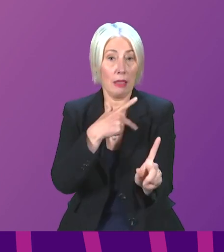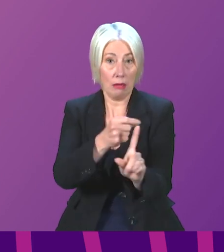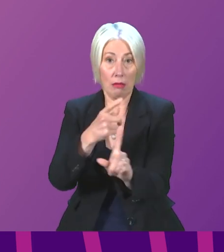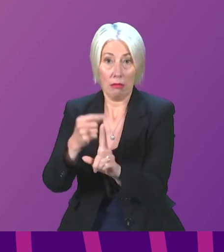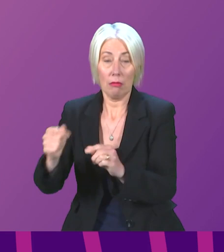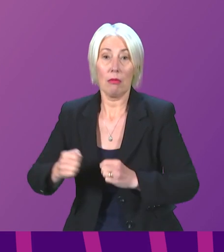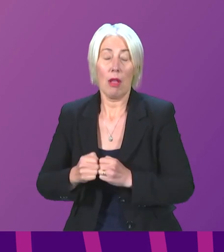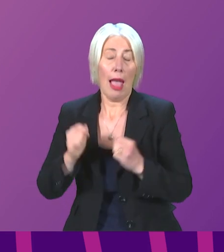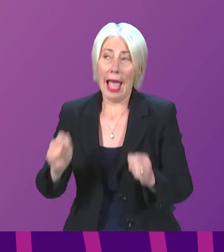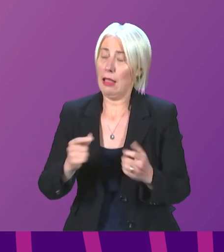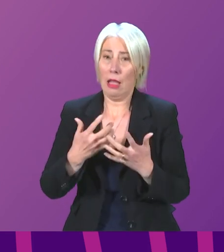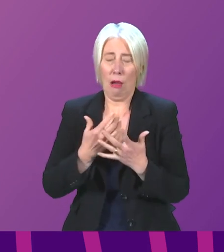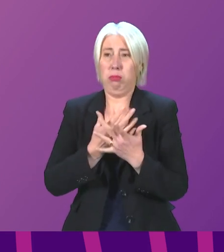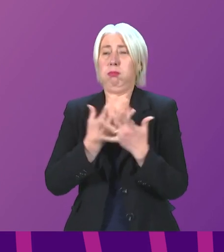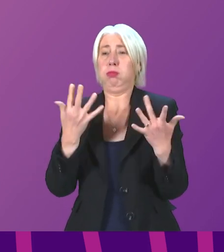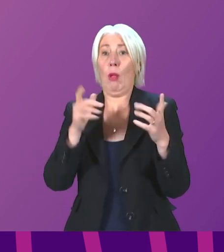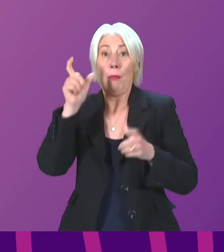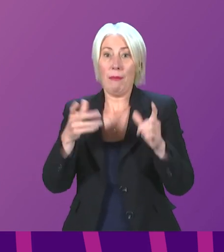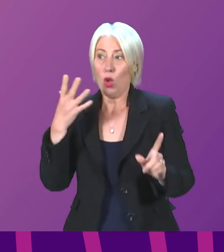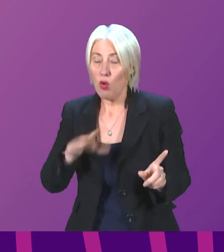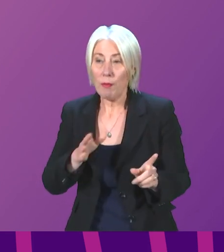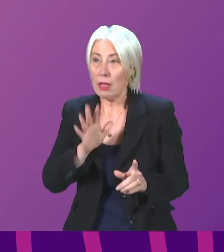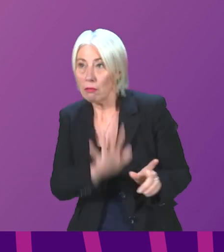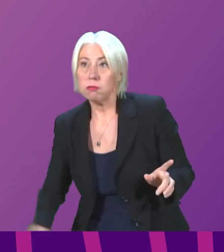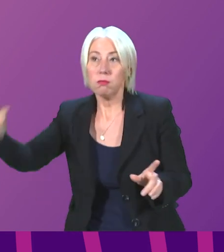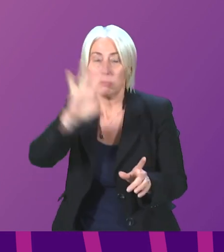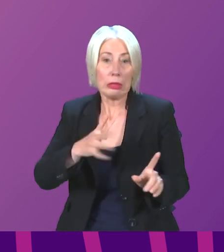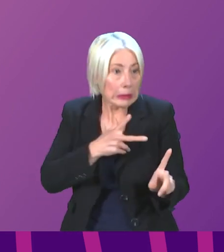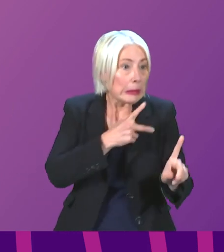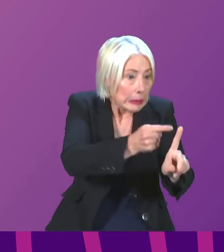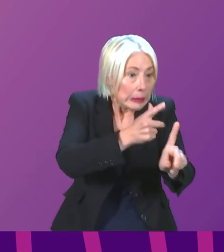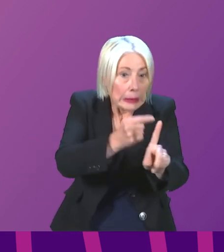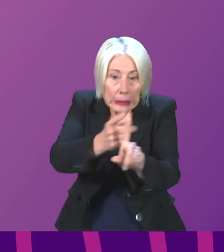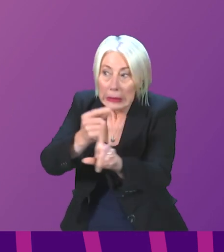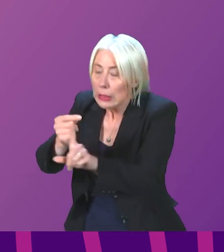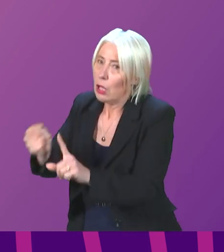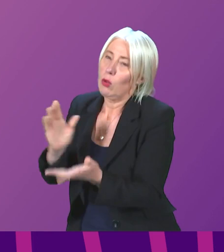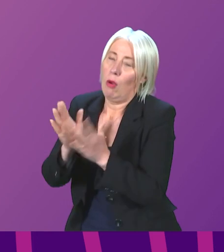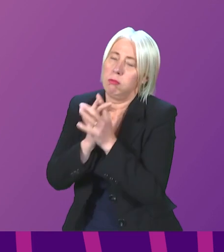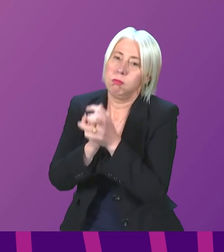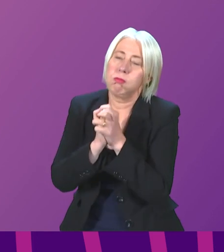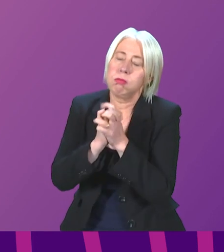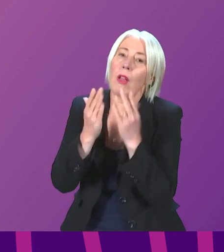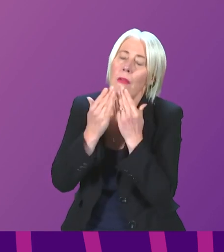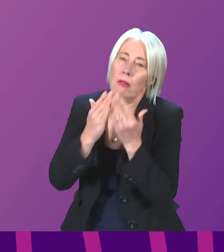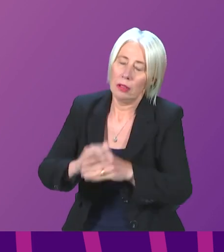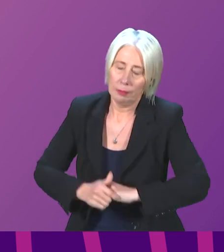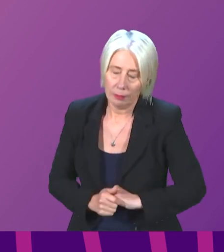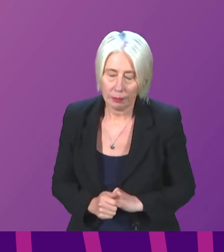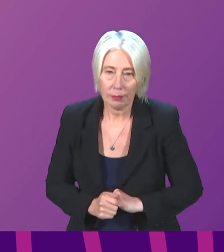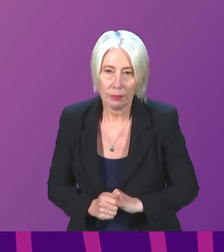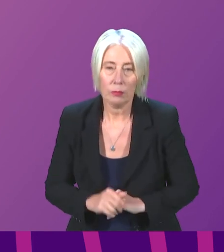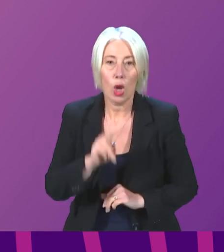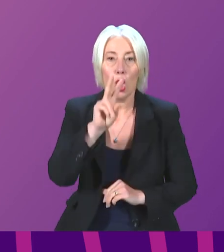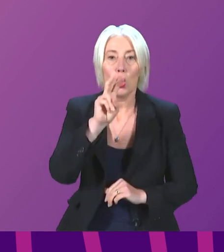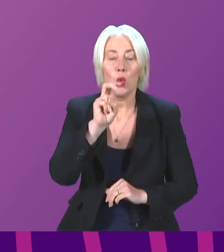army of vaccinators up and down this country, to which I think we are all eternally grateful to. More than